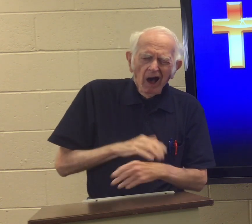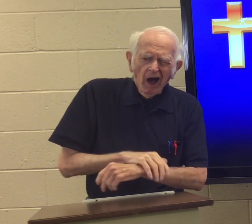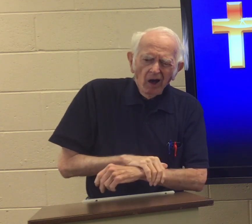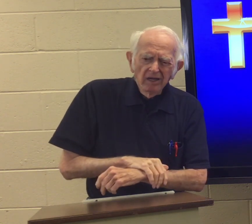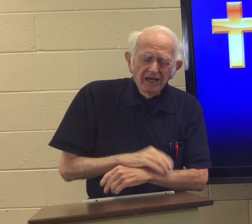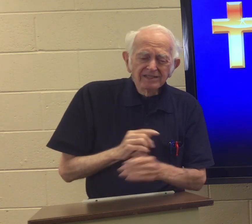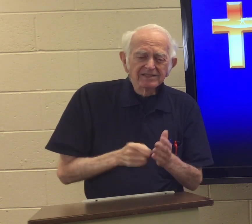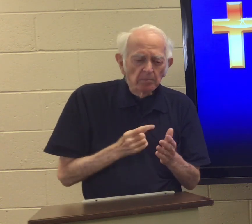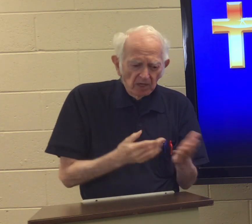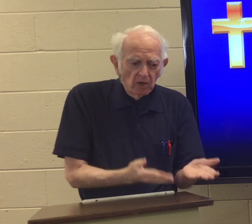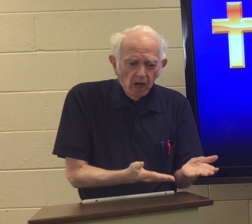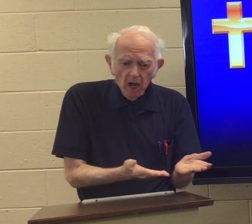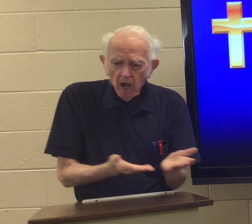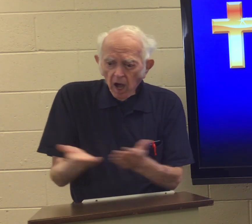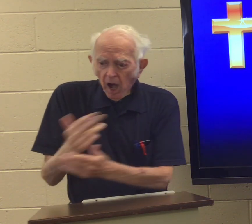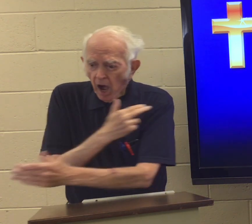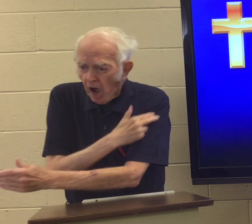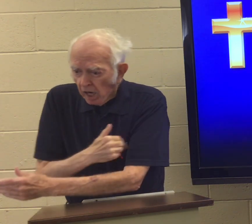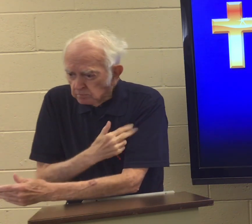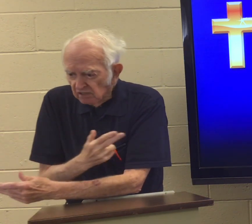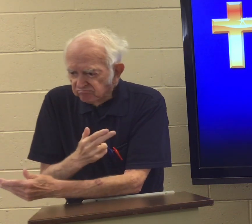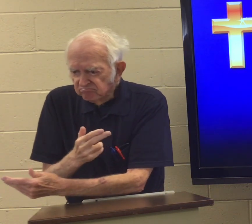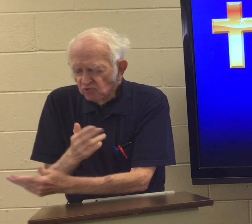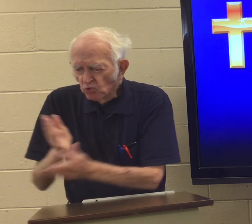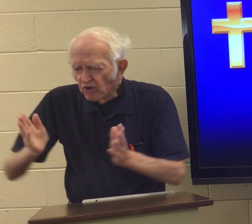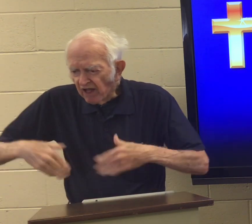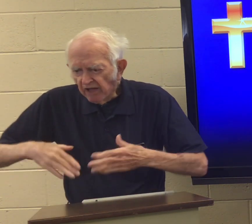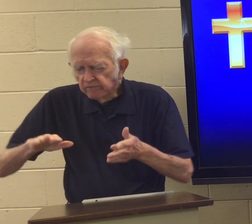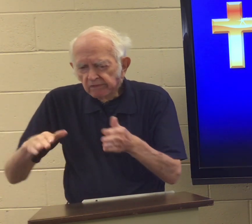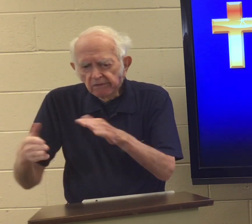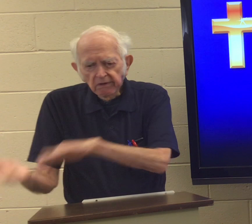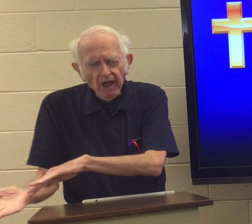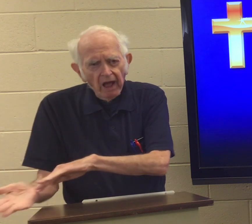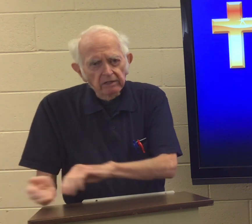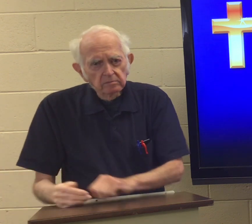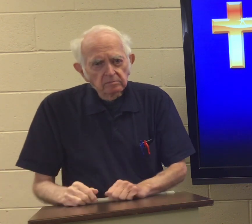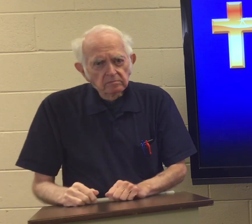They're lying and hurting. They take them to the hospital, and it's too late, they die.